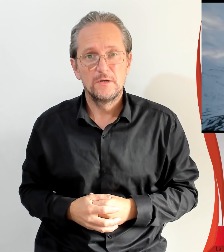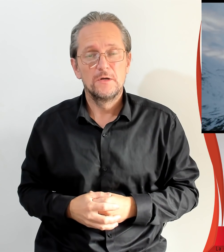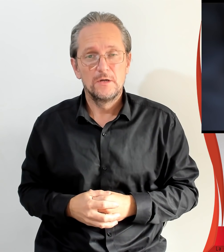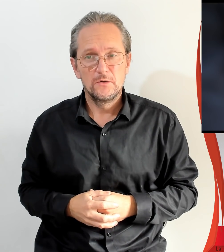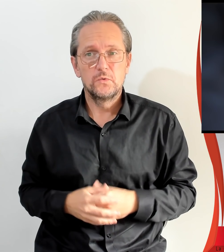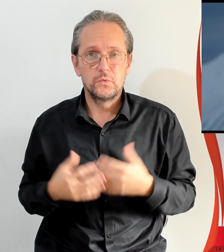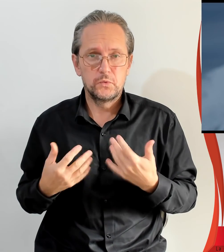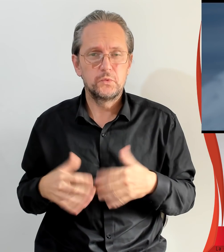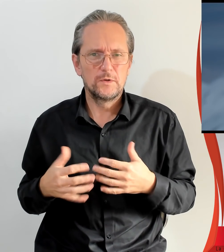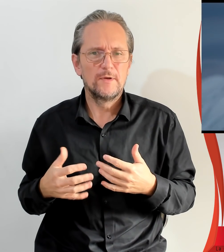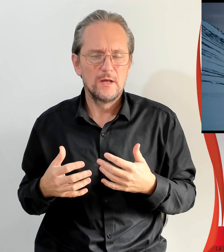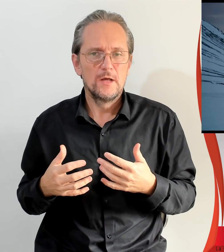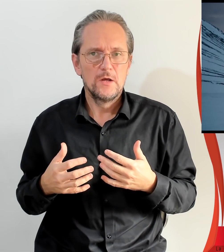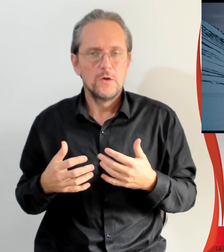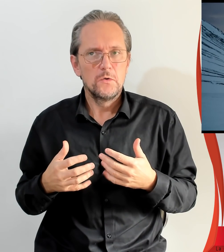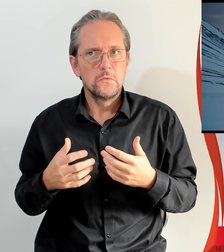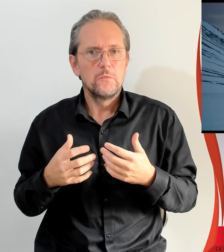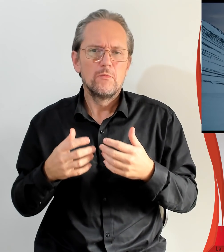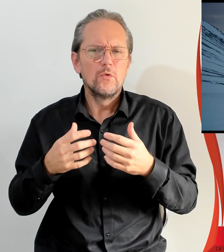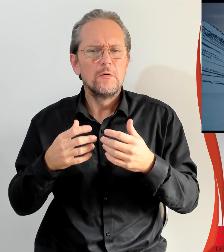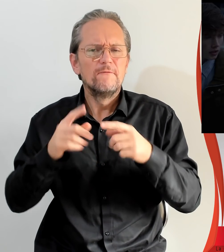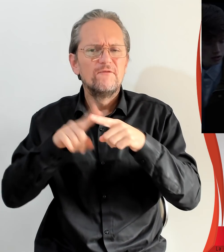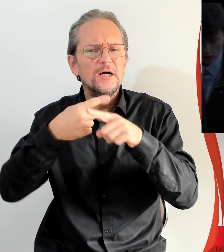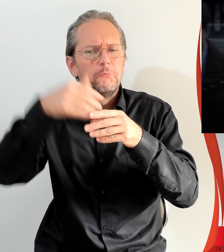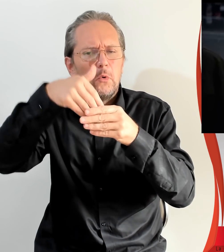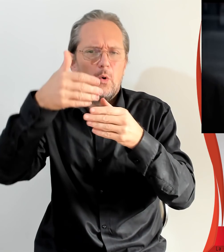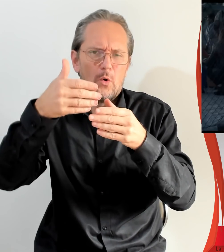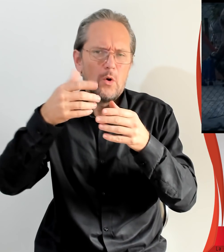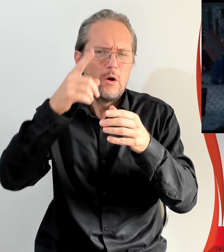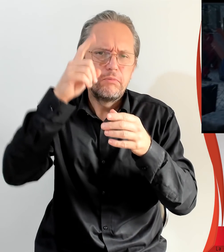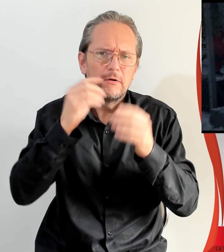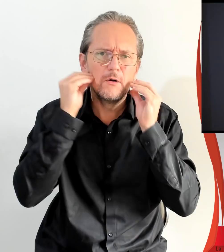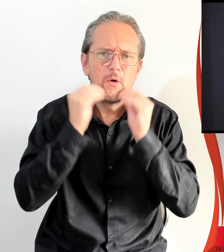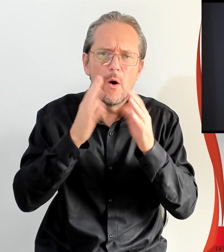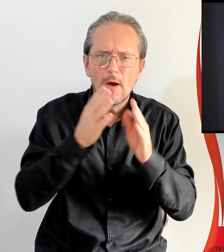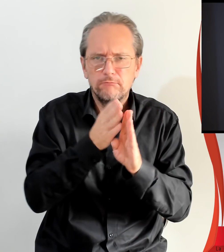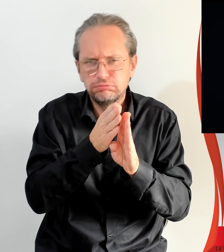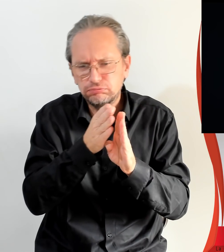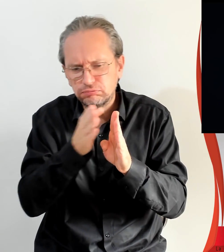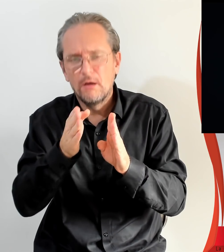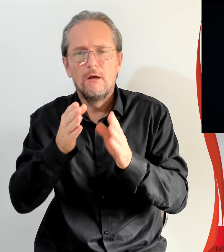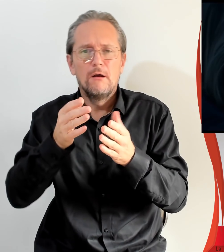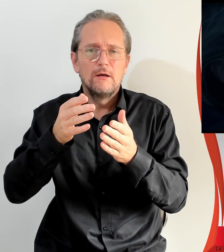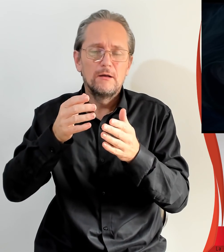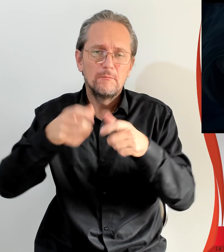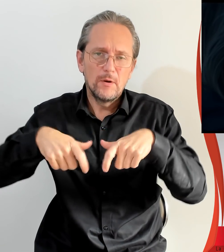that, right? I still have hope Hope Dreams Family